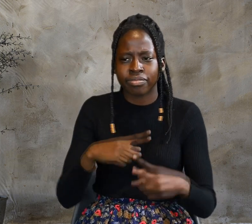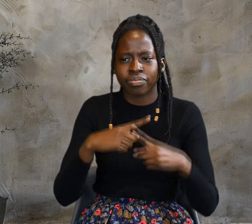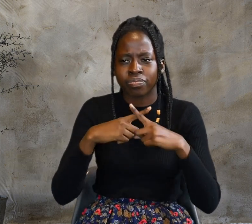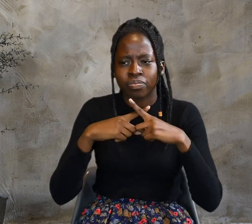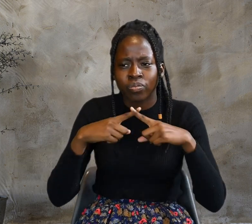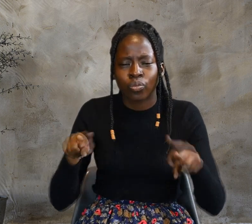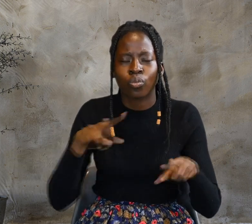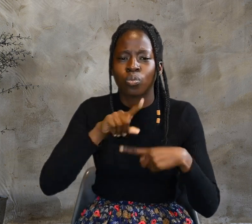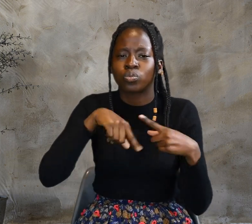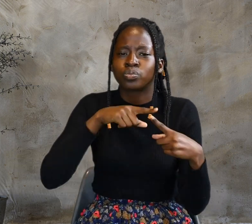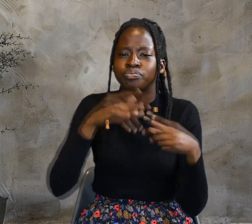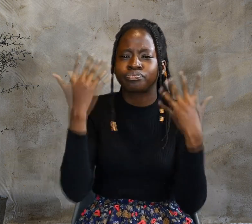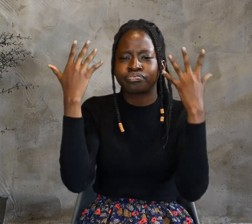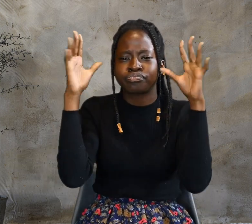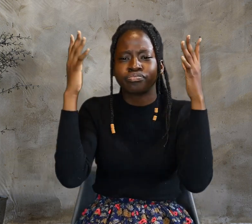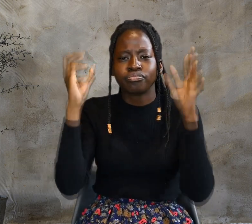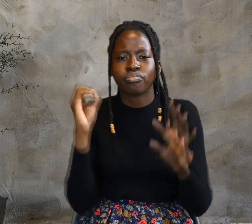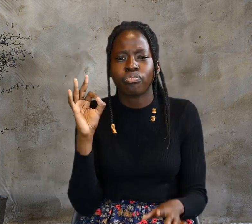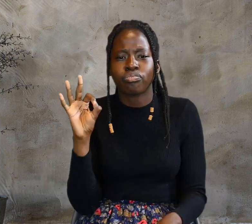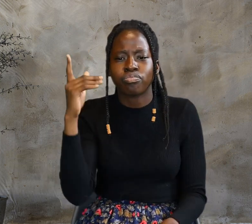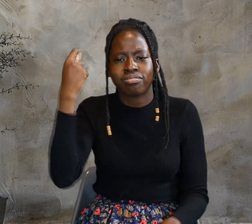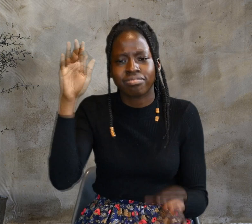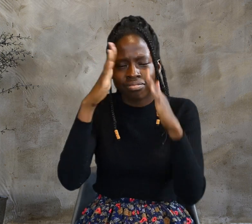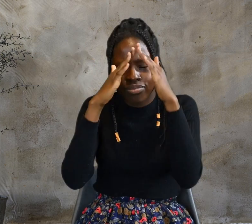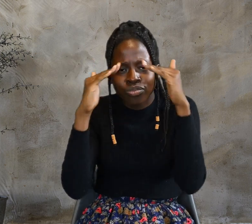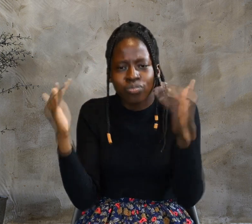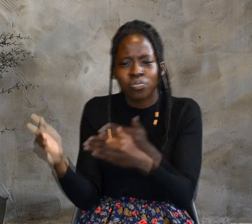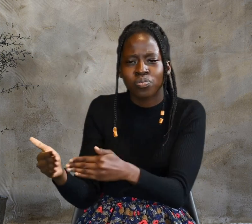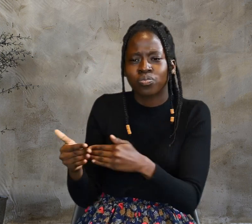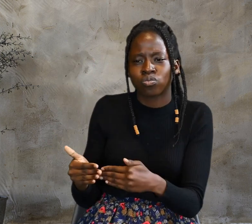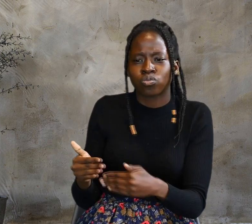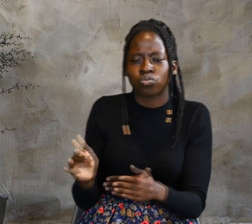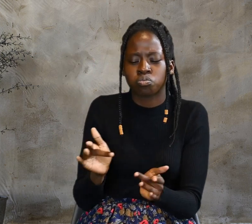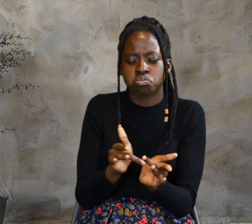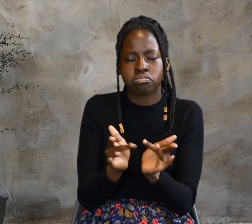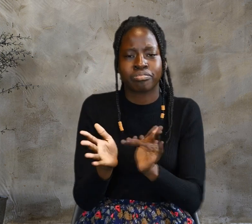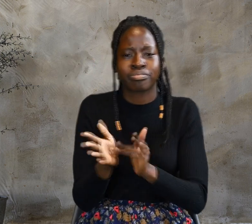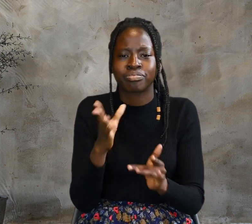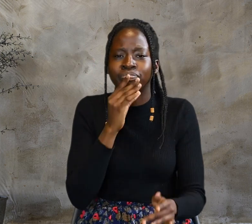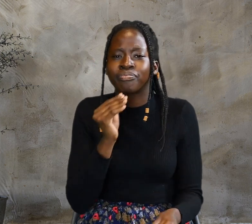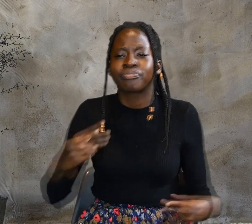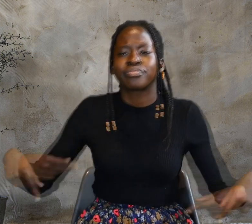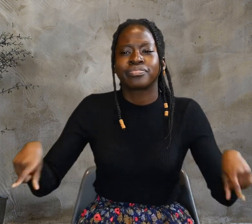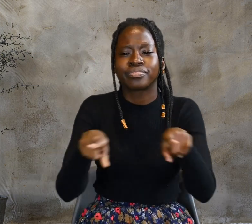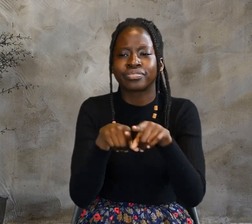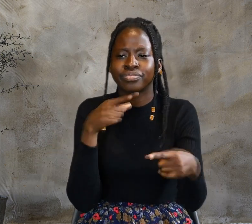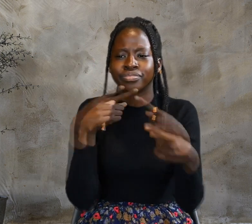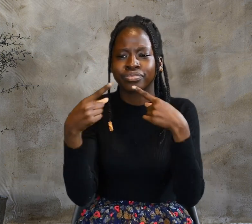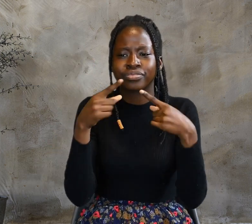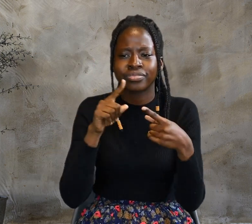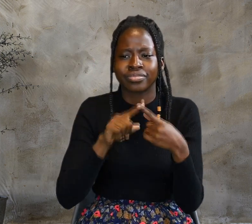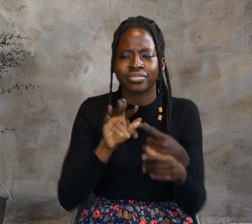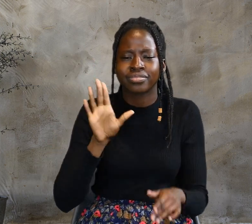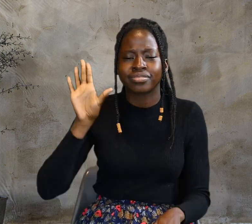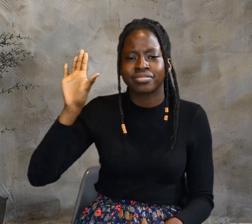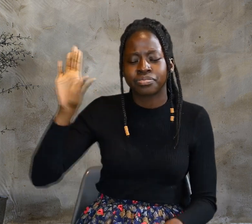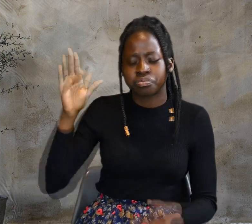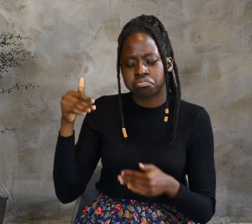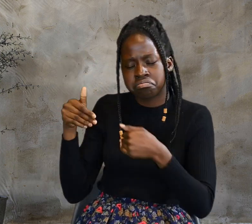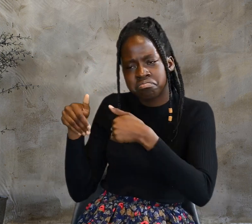But when the Jewish festival of the tabernacles was near, Jesus' brothers said to him,